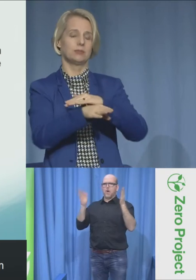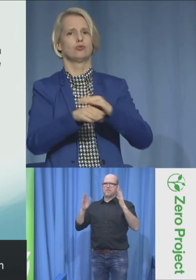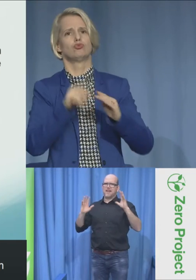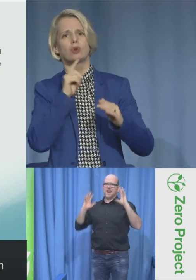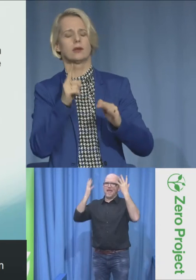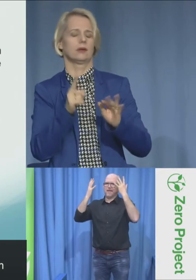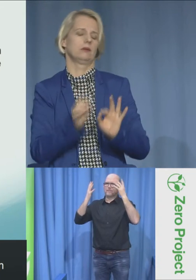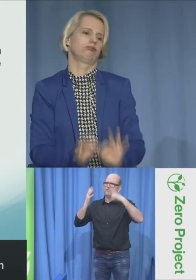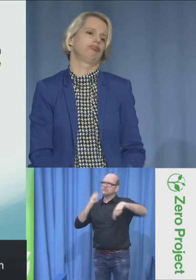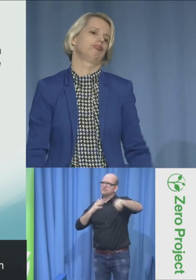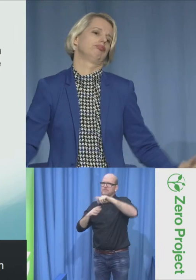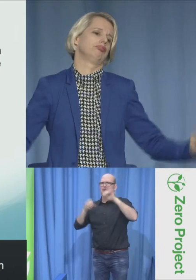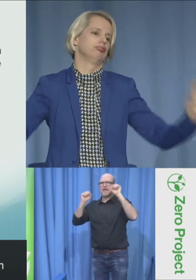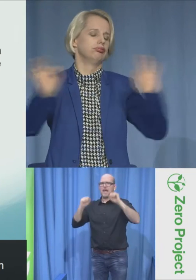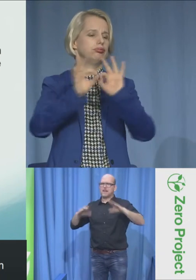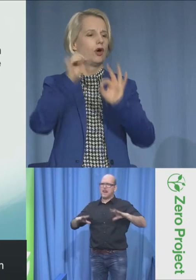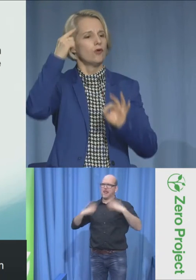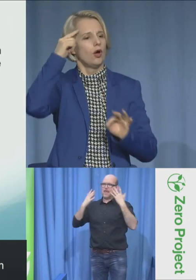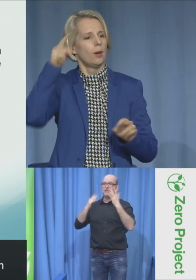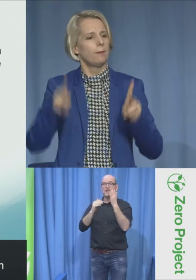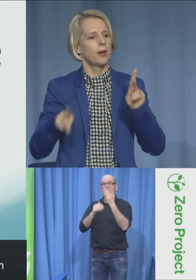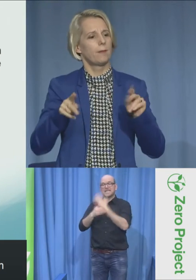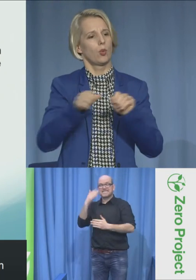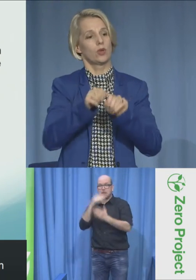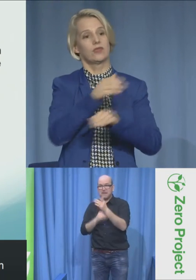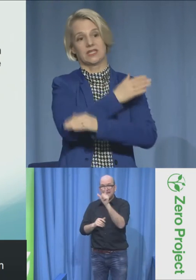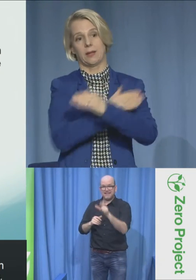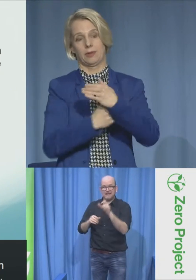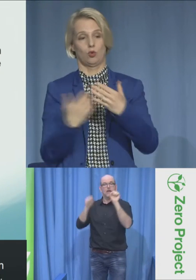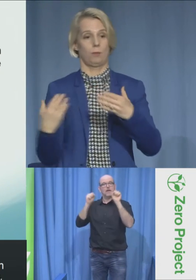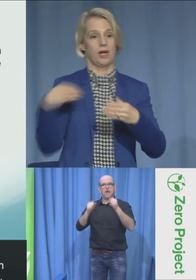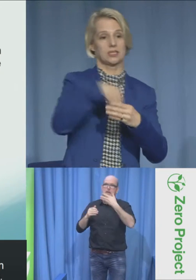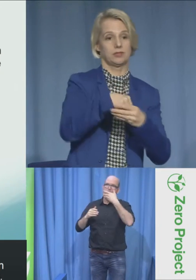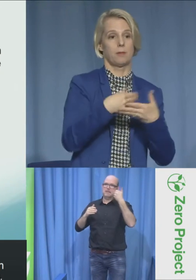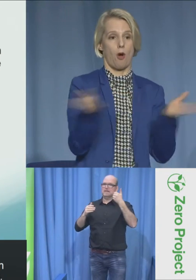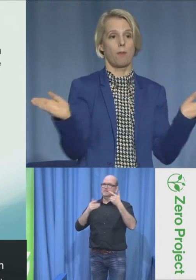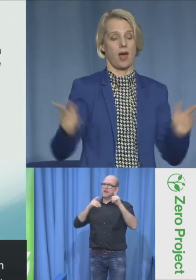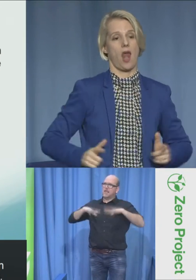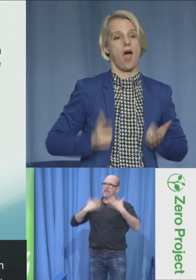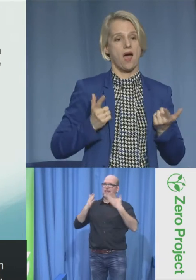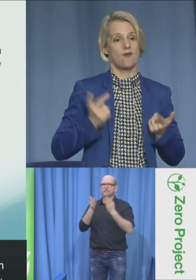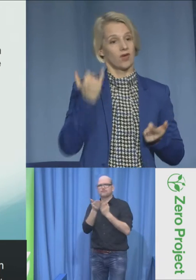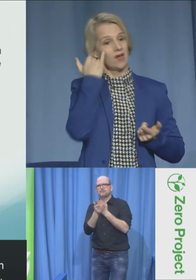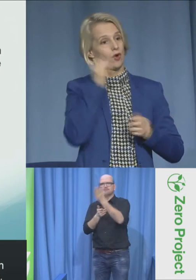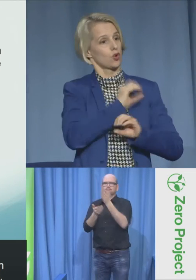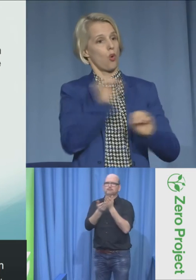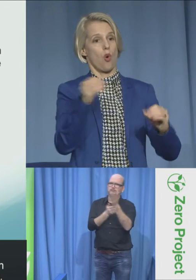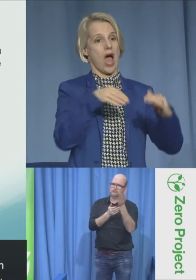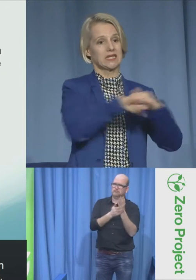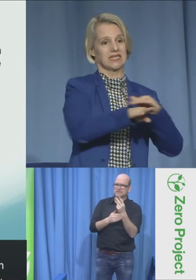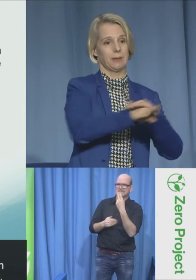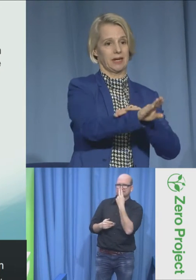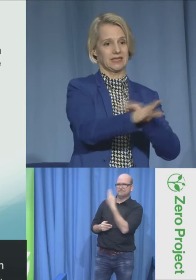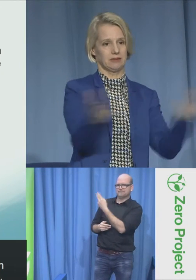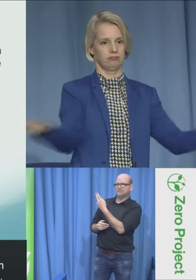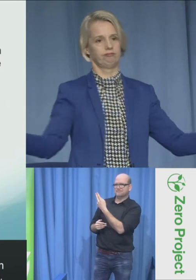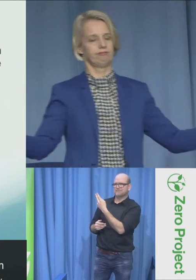this. Accessibility is such an important part of